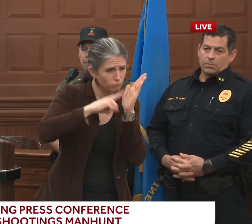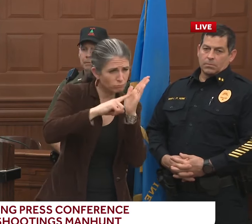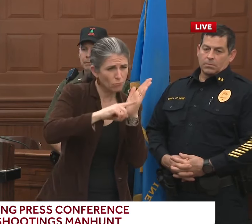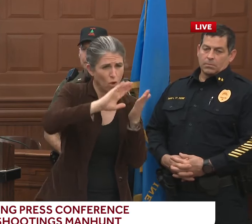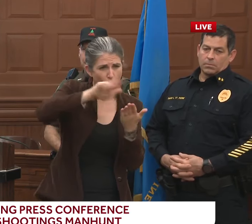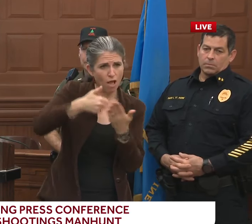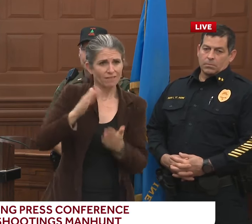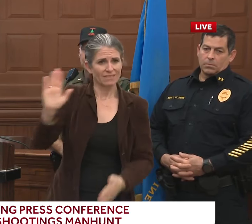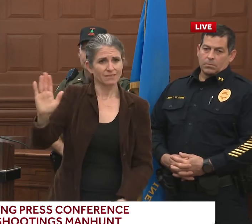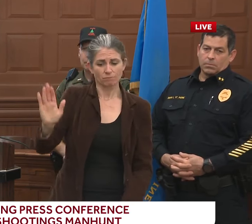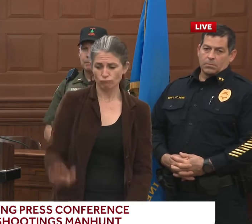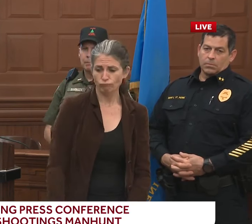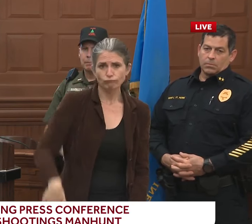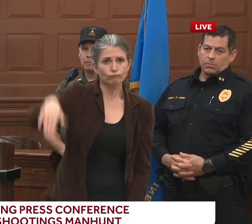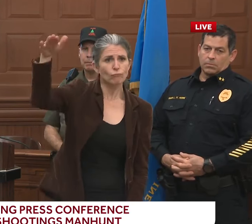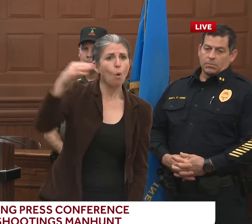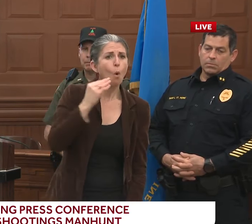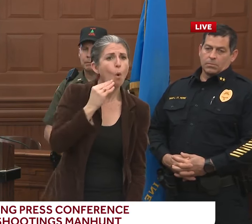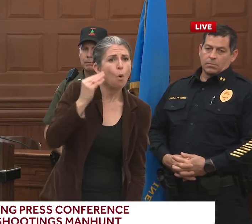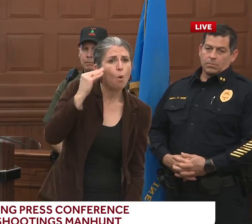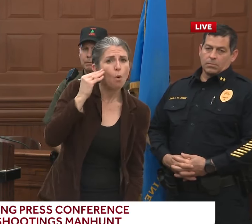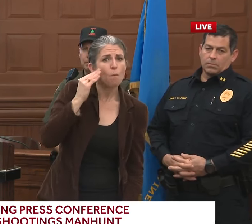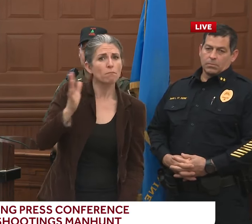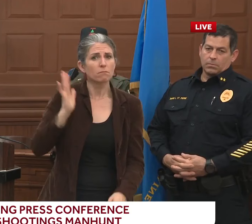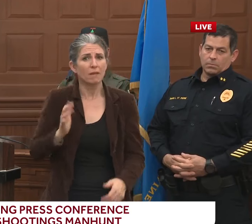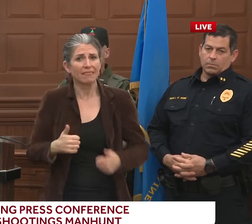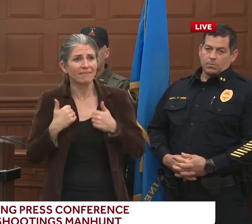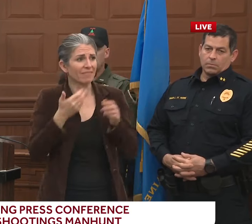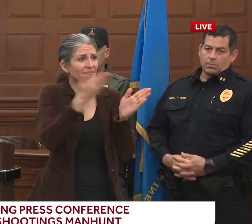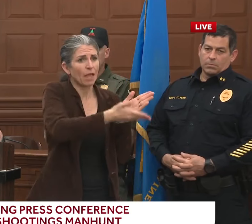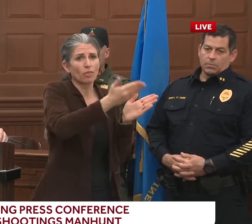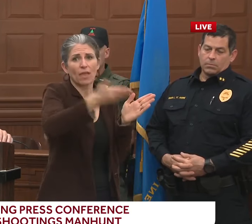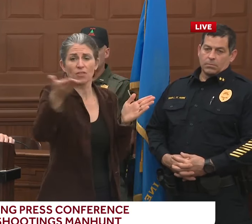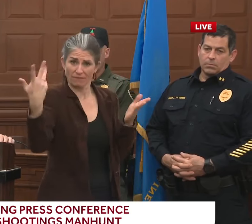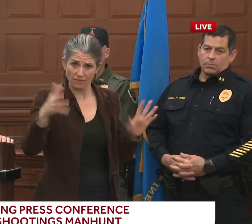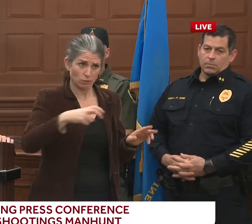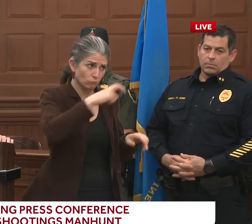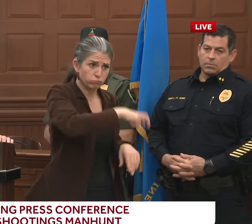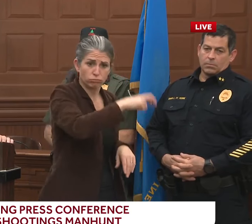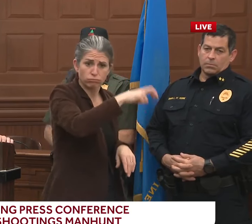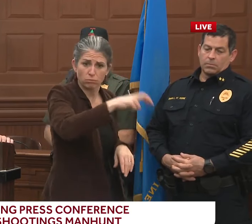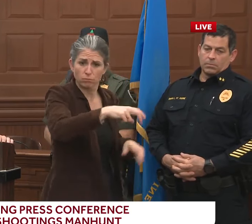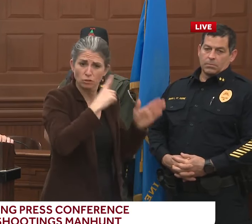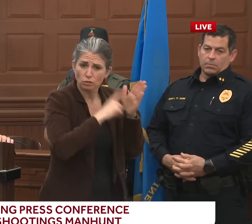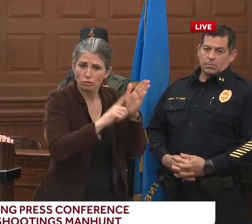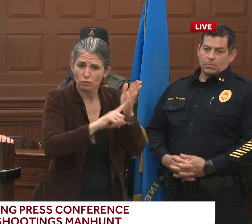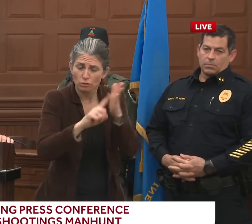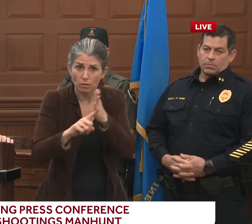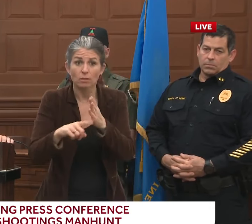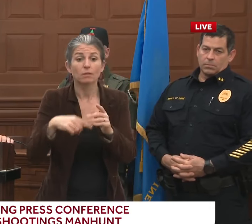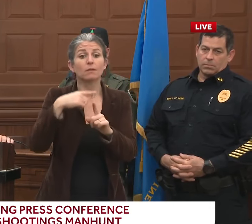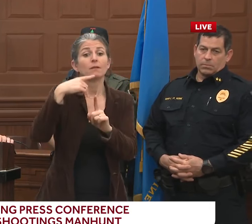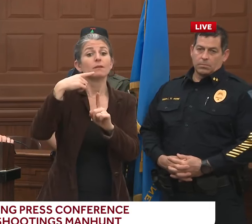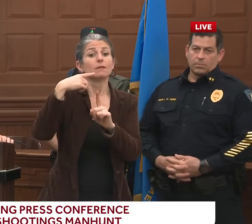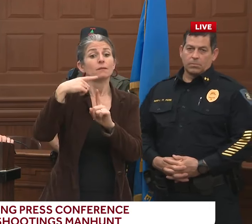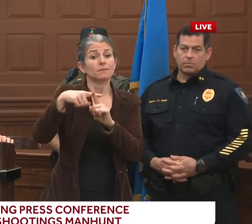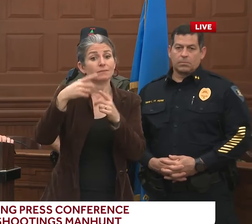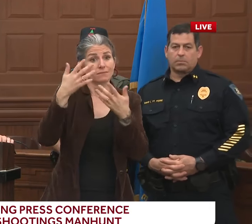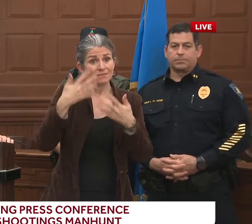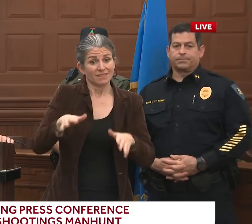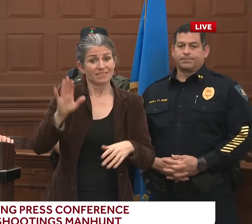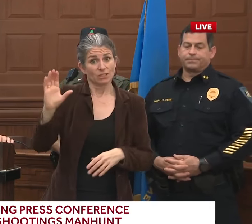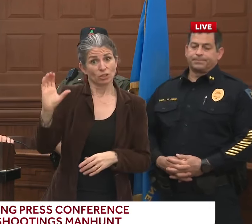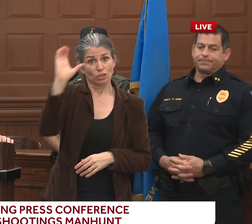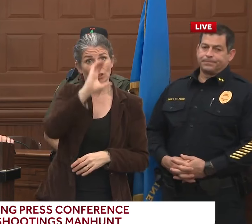And additionally, at this point, have you executed all available search forms? Search points at the houses, there's car, social media, electronics.